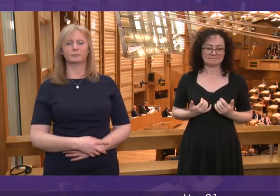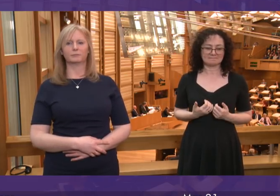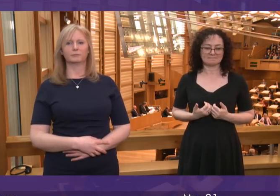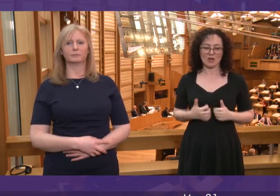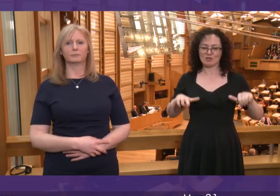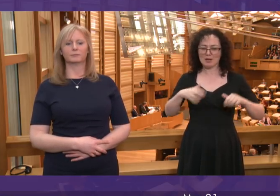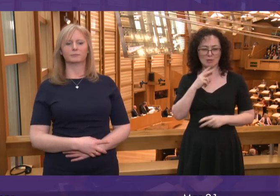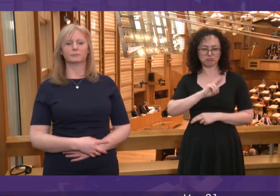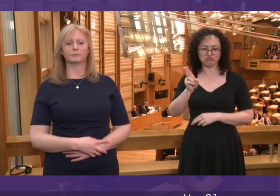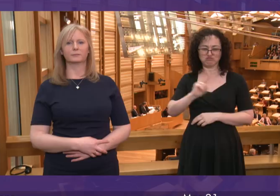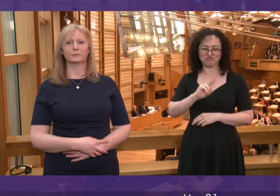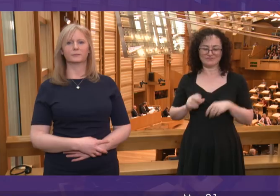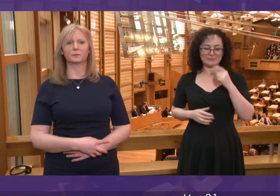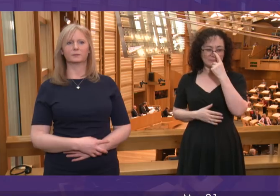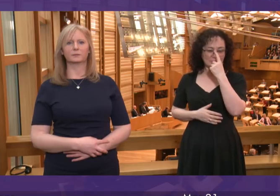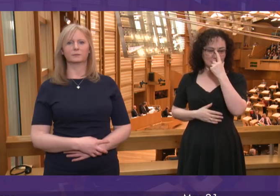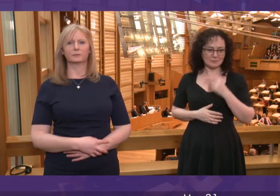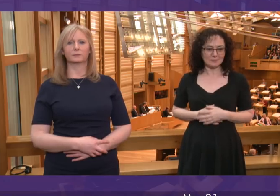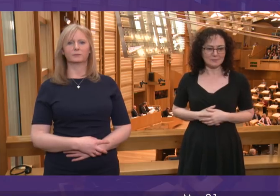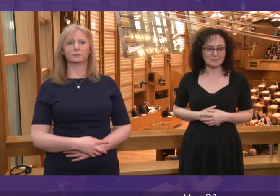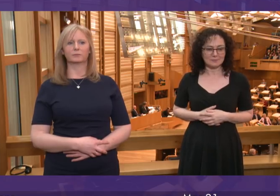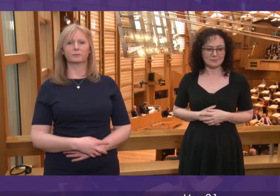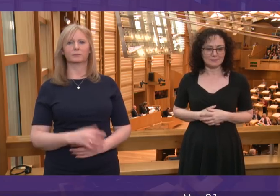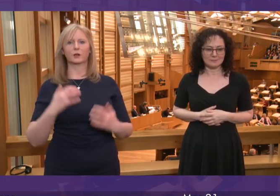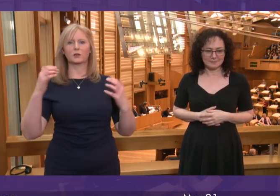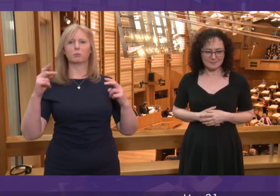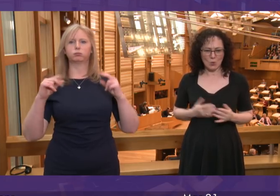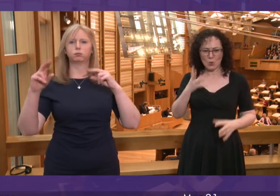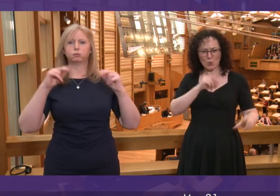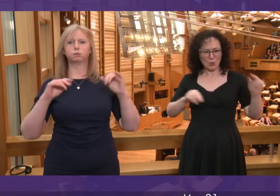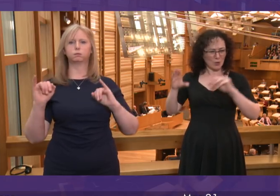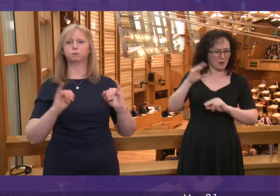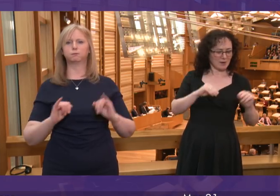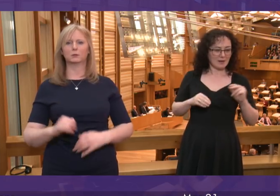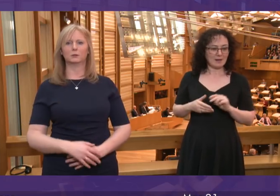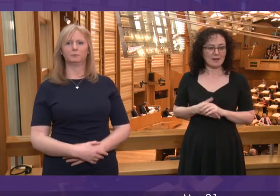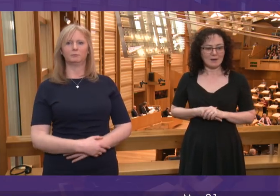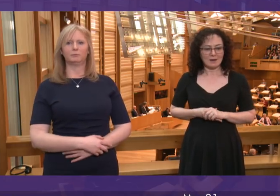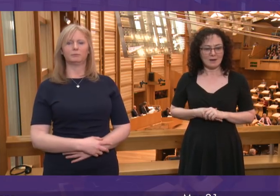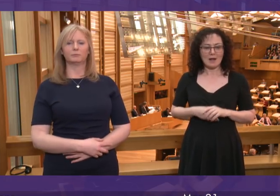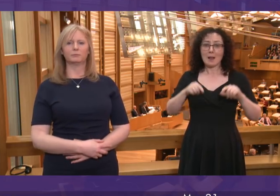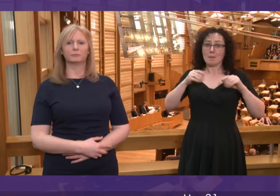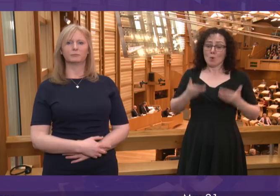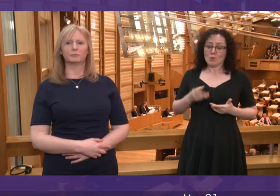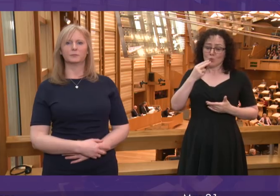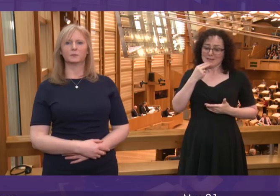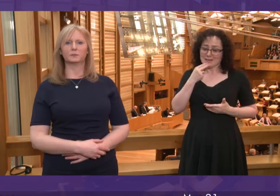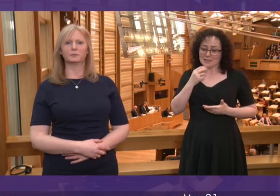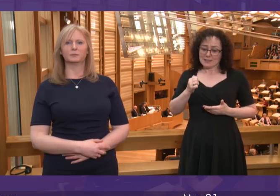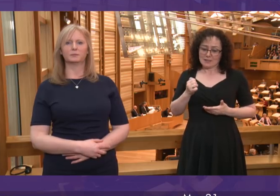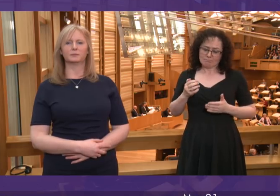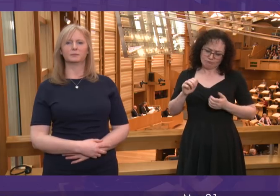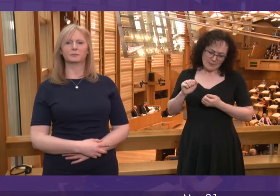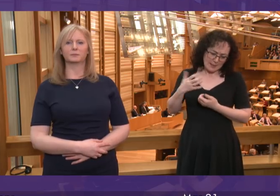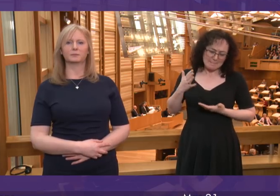The first duty of our Prime Minister is to keep the country safe. Yet because of the